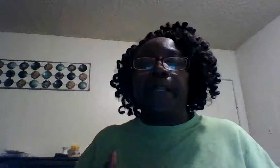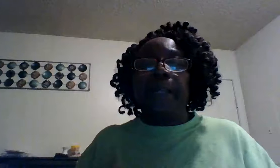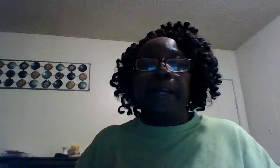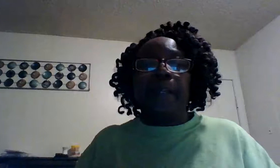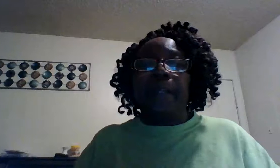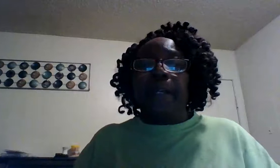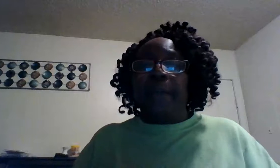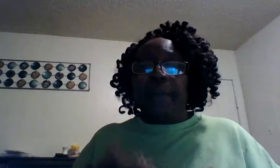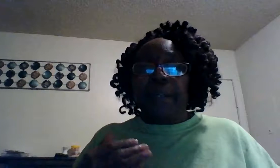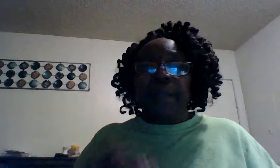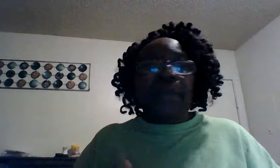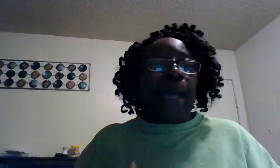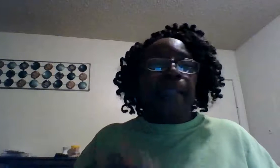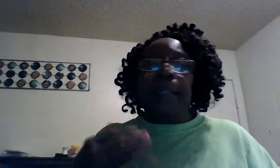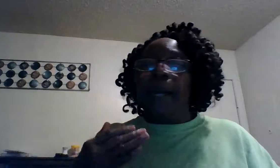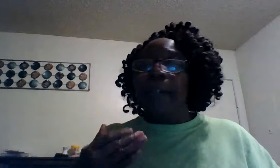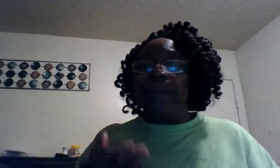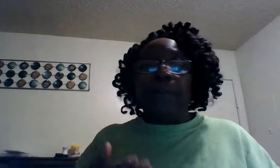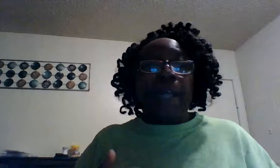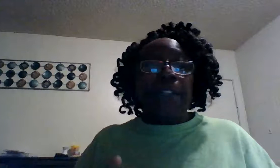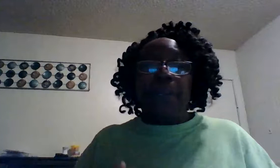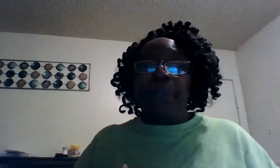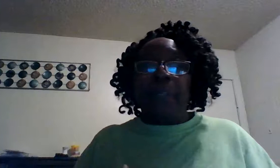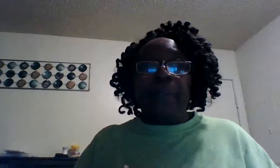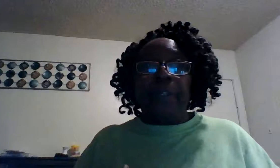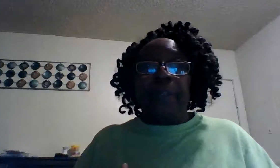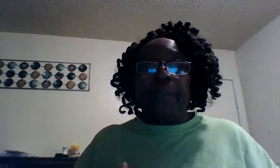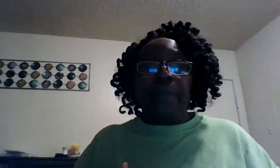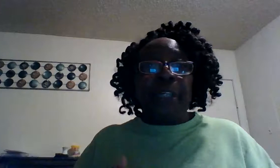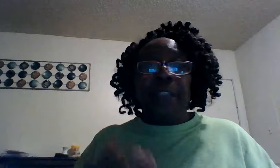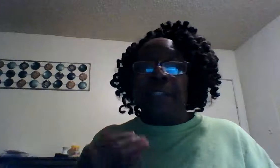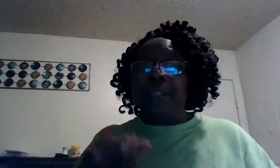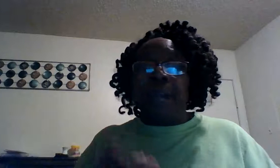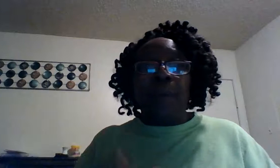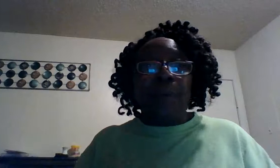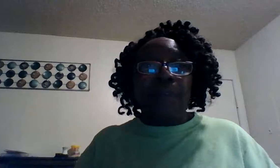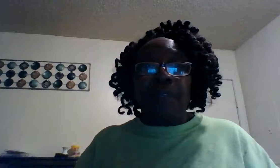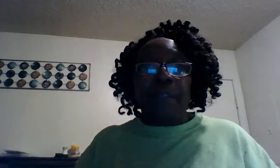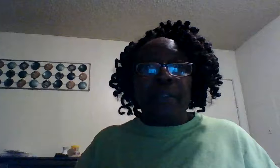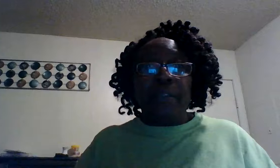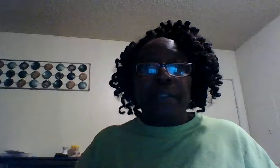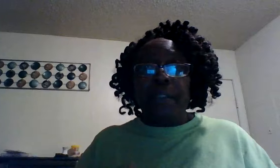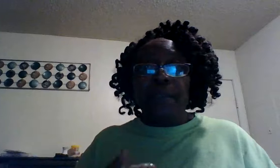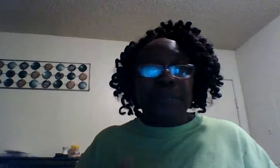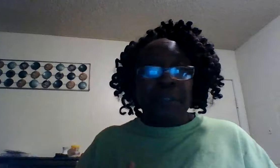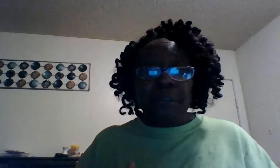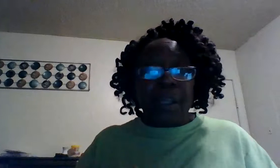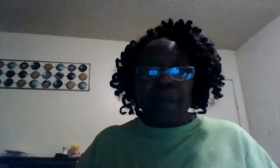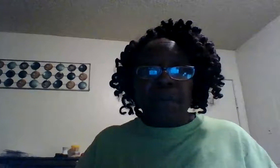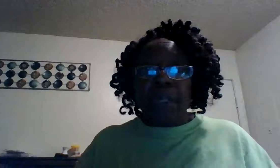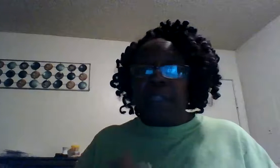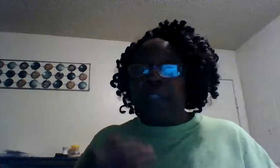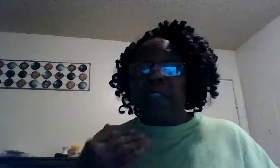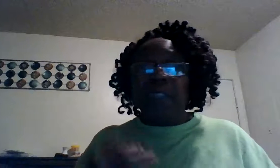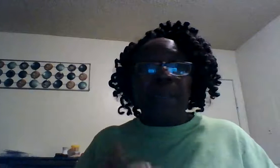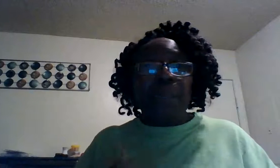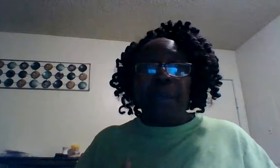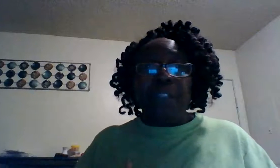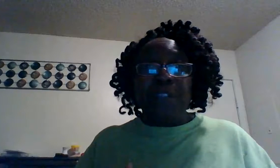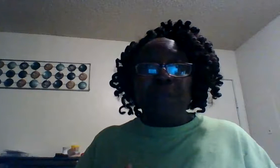done ask god to rise you above you because it's not worth it to lose your soul to separate you